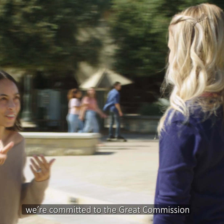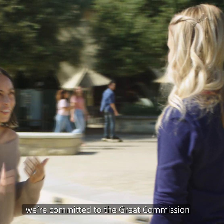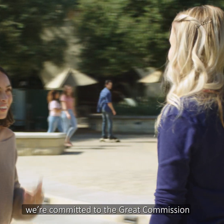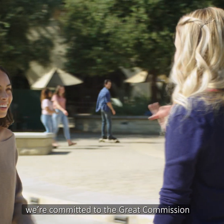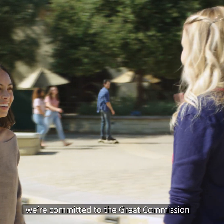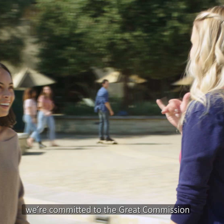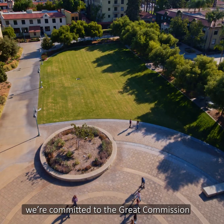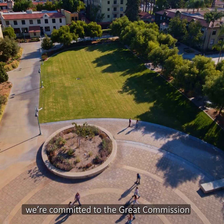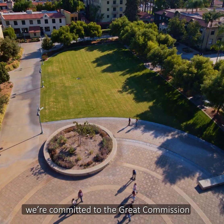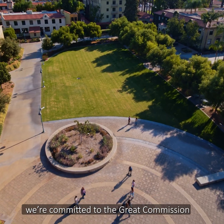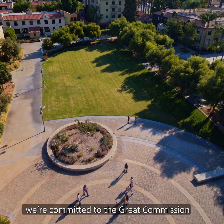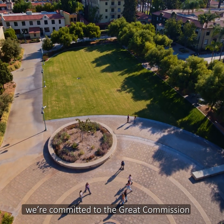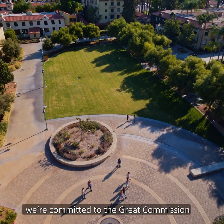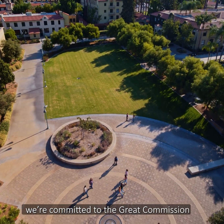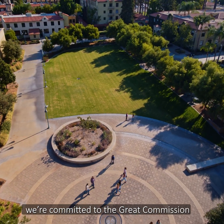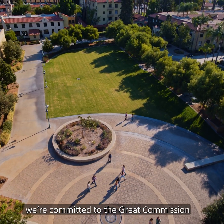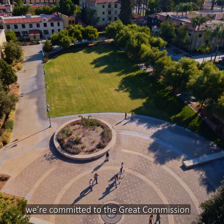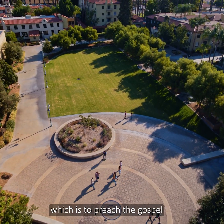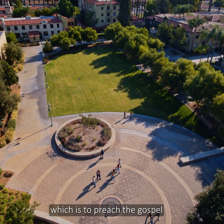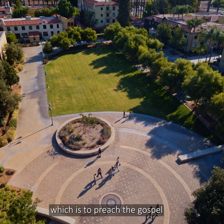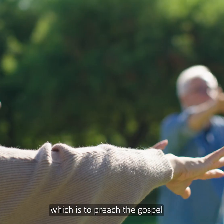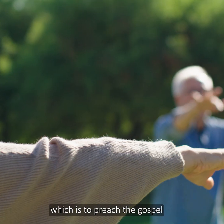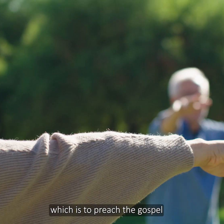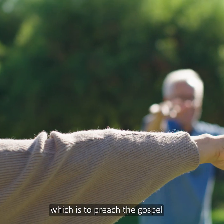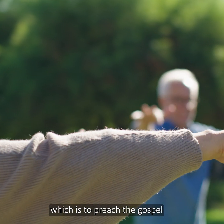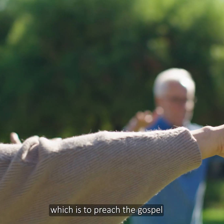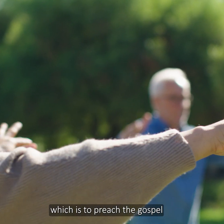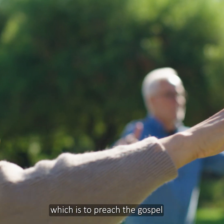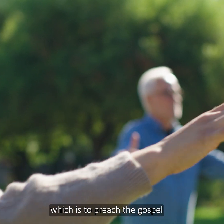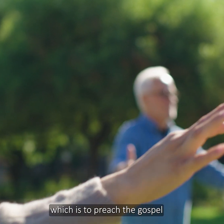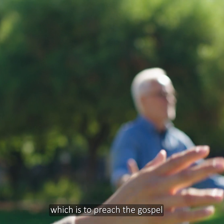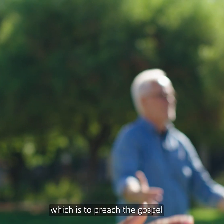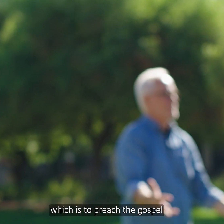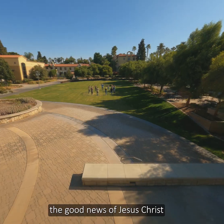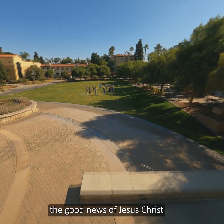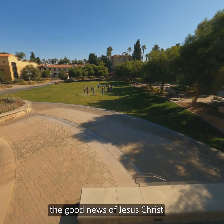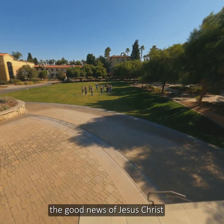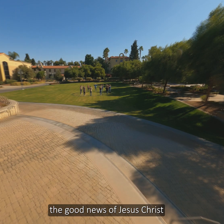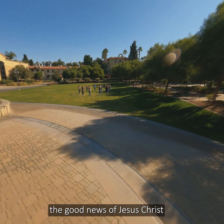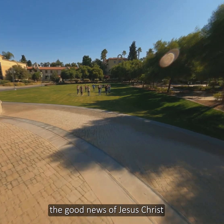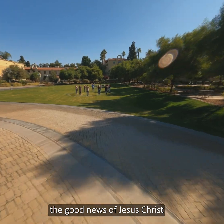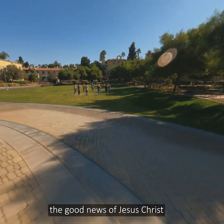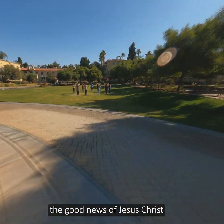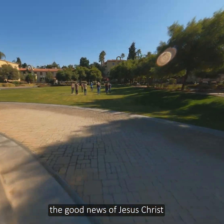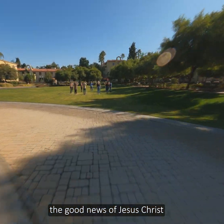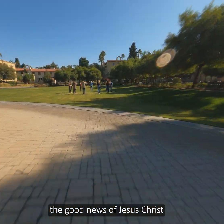committed to the Great Commission, which is to preach the gospel, the good news of Jesus